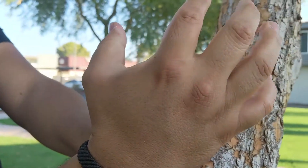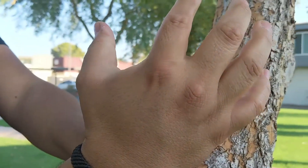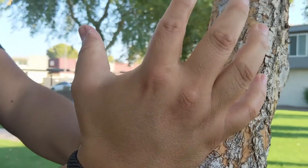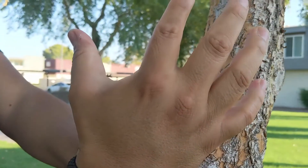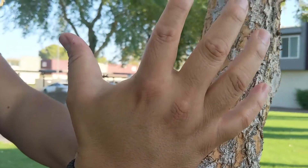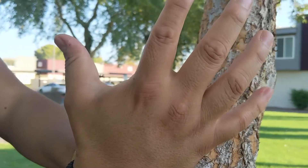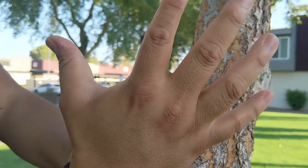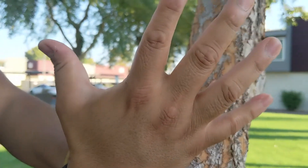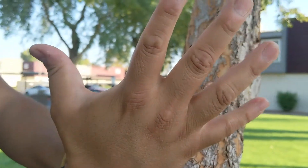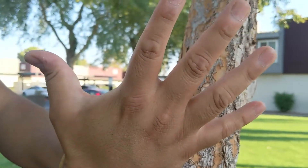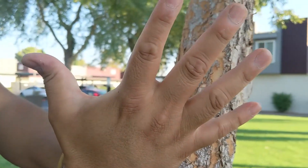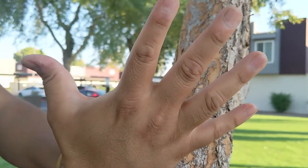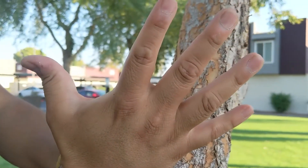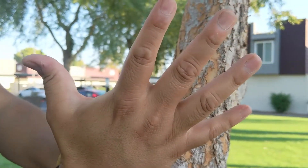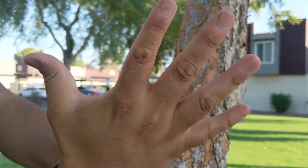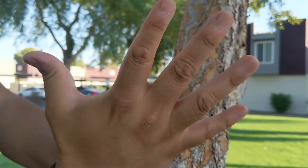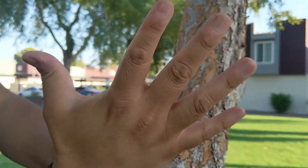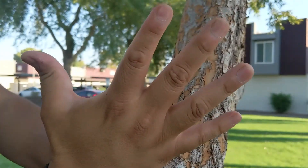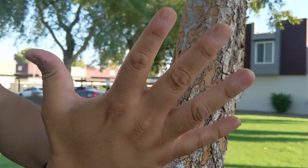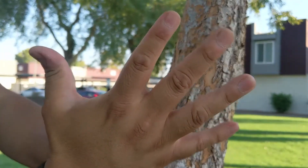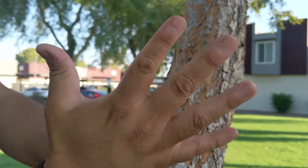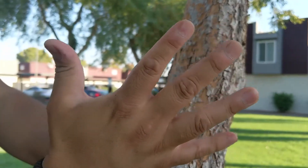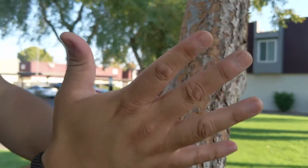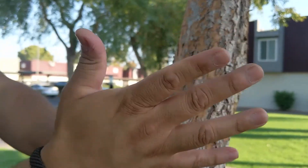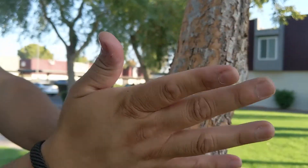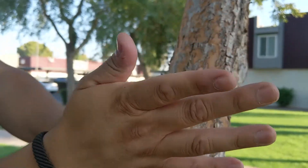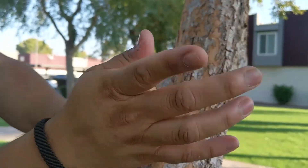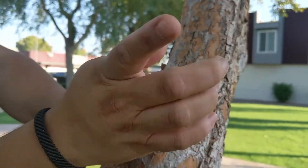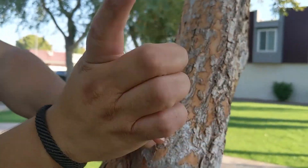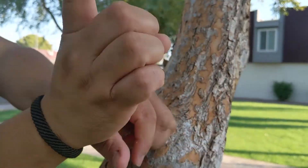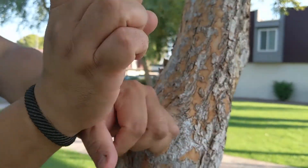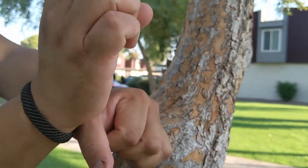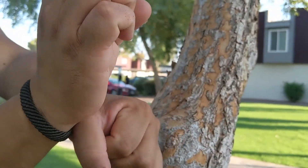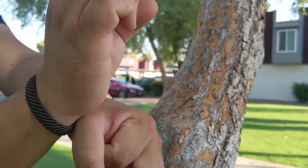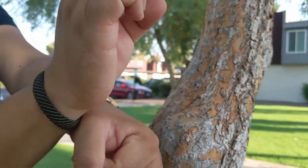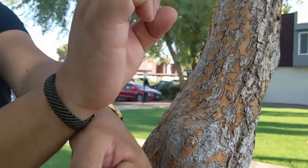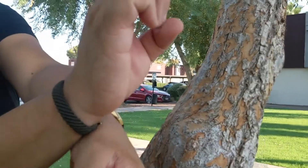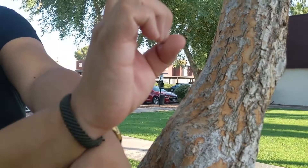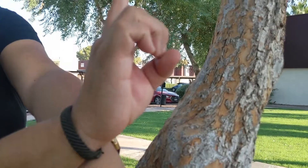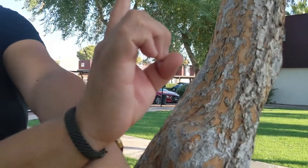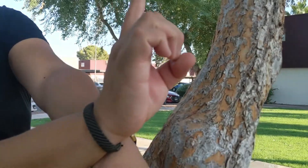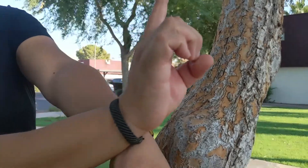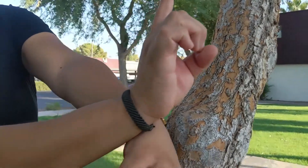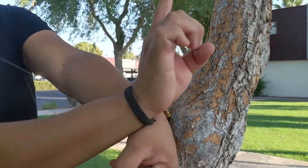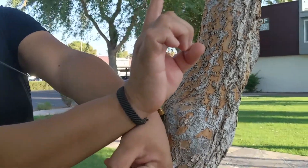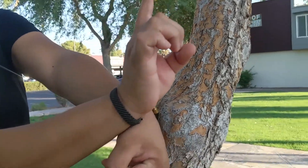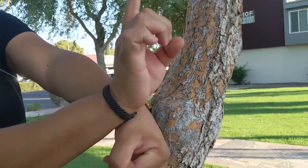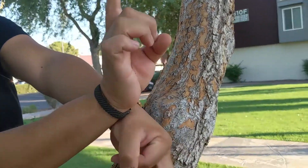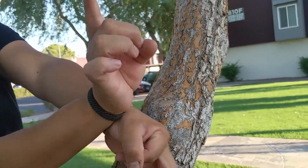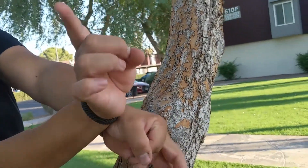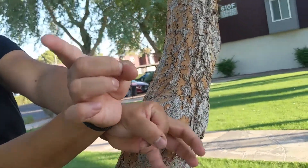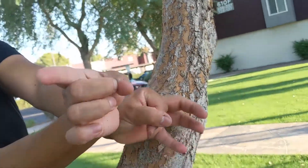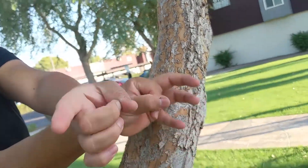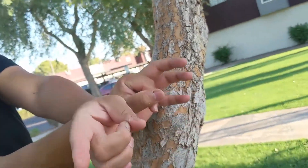myself myself my family and friends are here for me i am here for them we hold each other